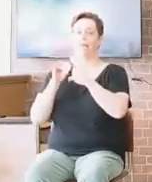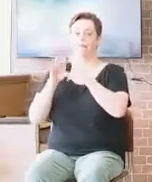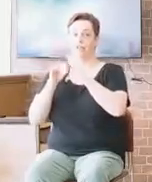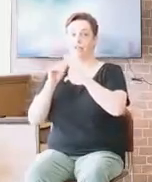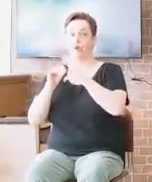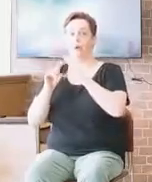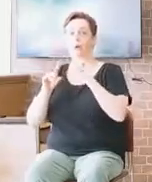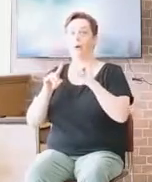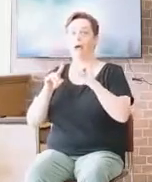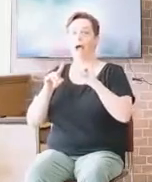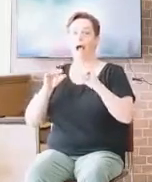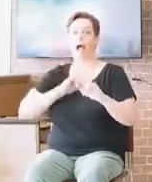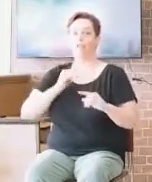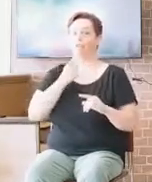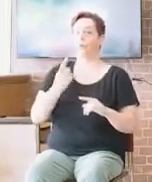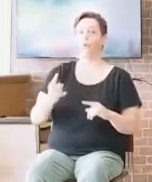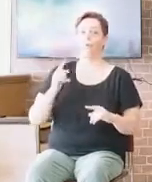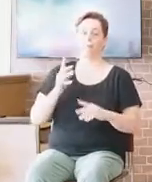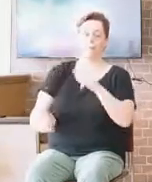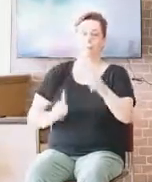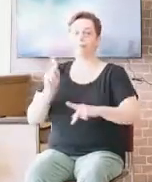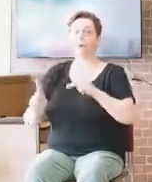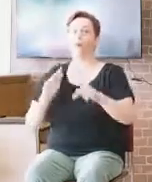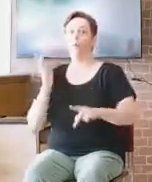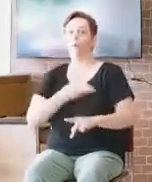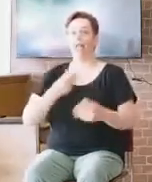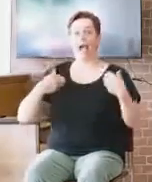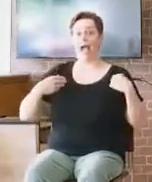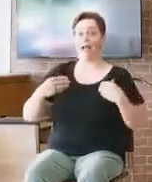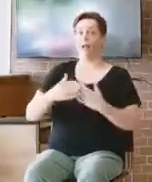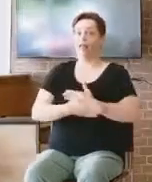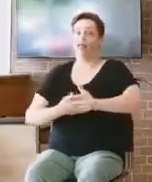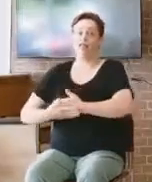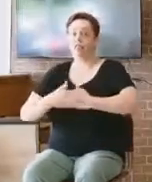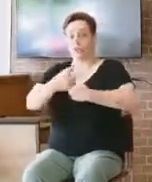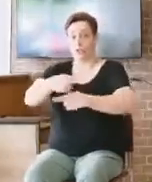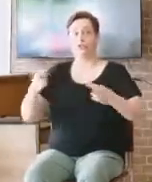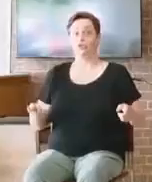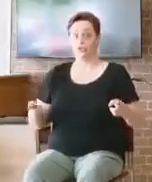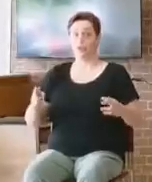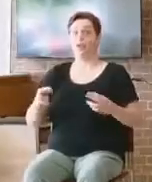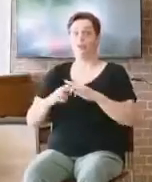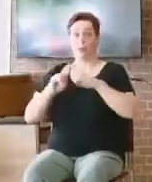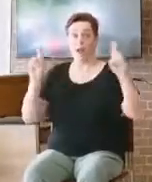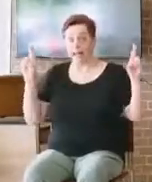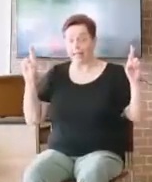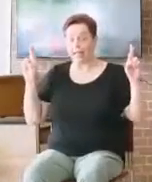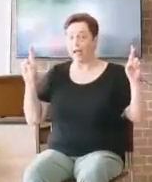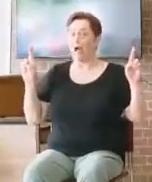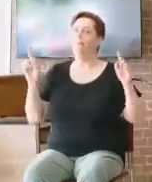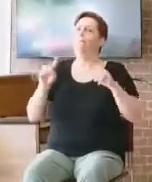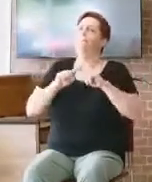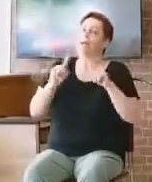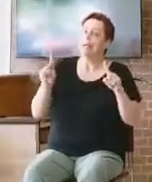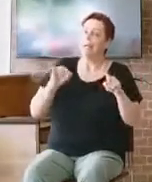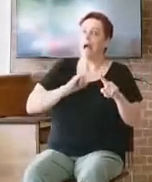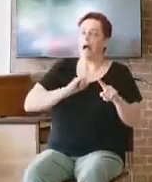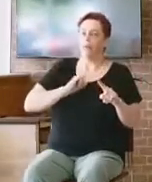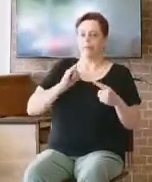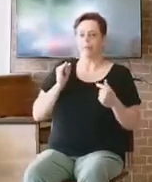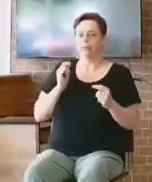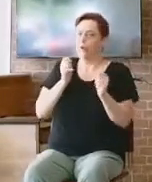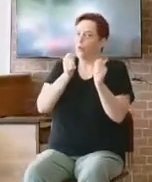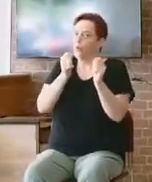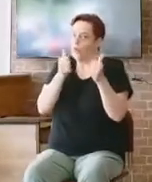So if you would need to use the nursery right now, it's going to be parent runs. You can go in there with your child for now. And, uh, I believe the